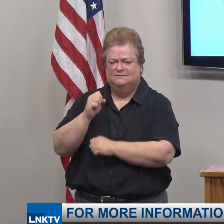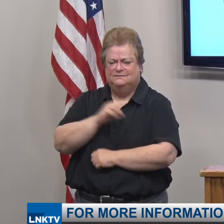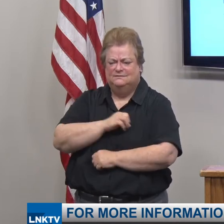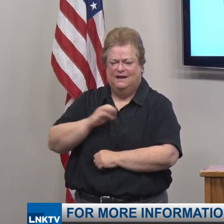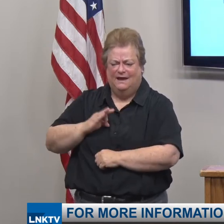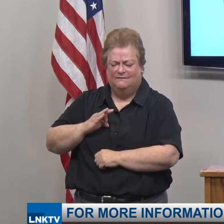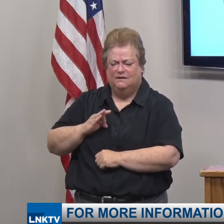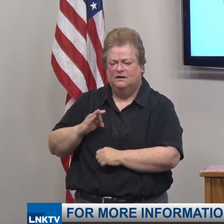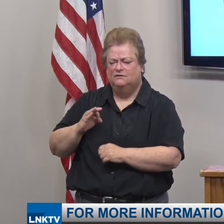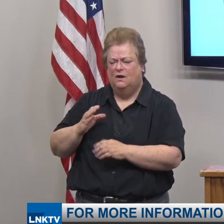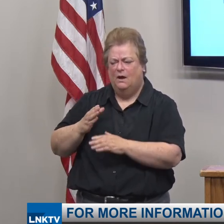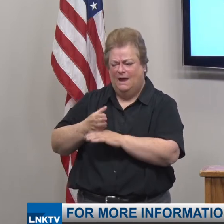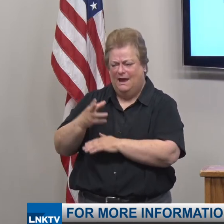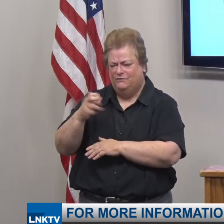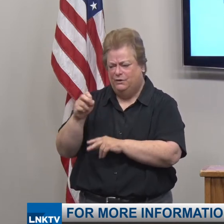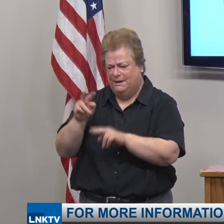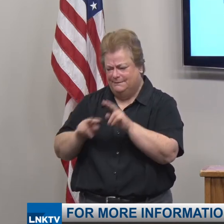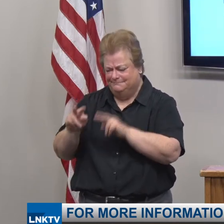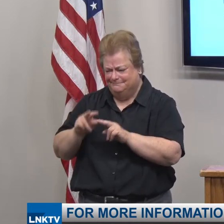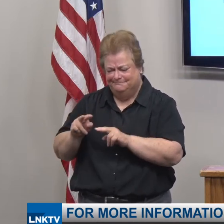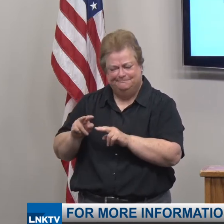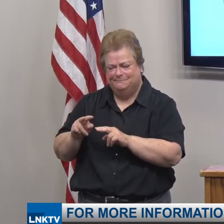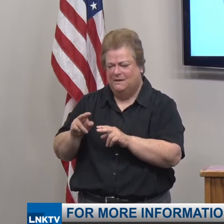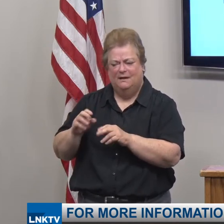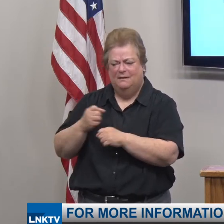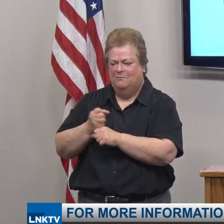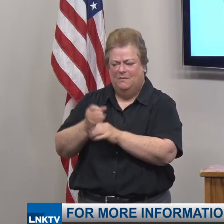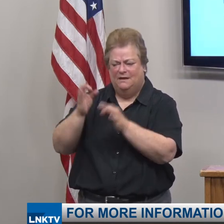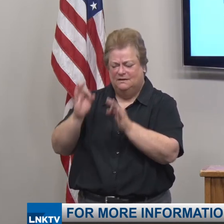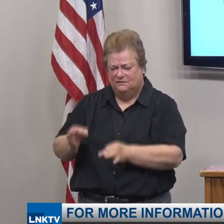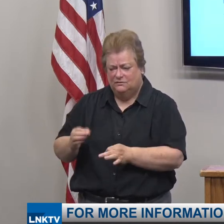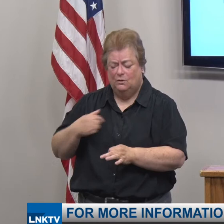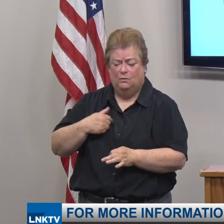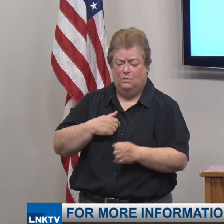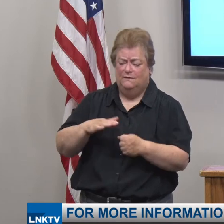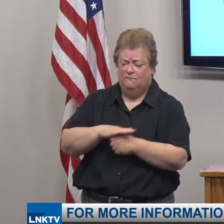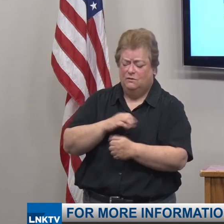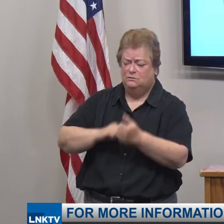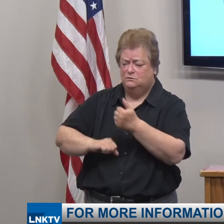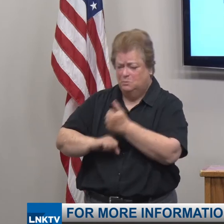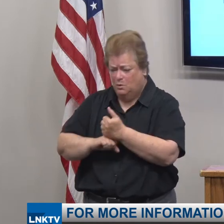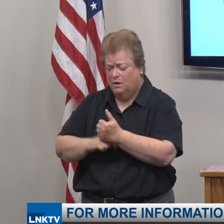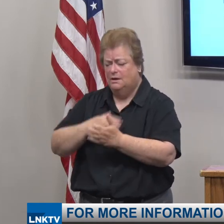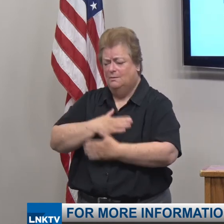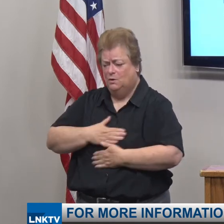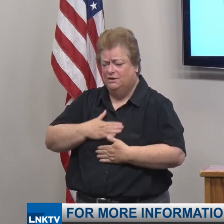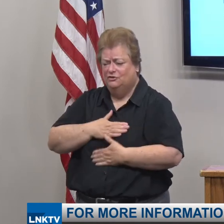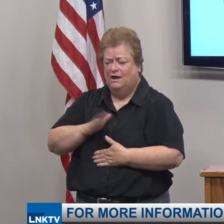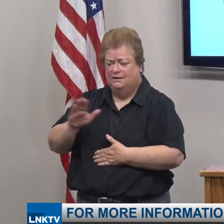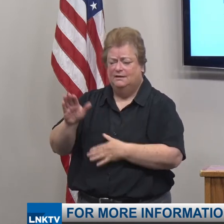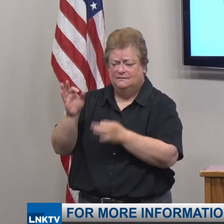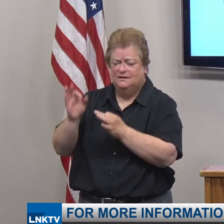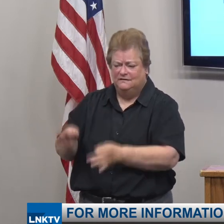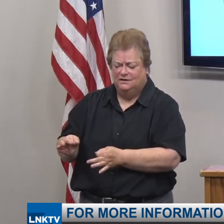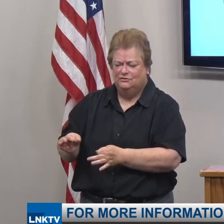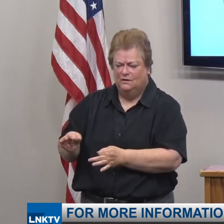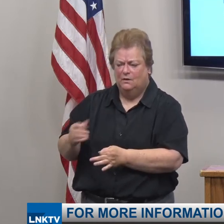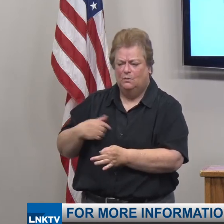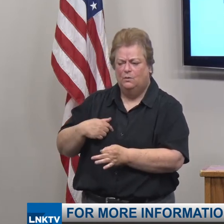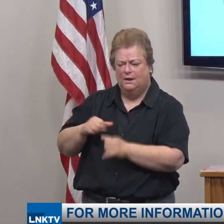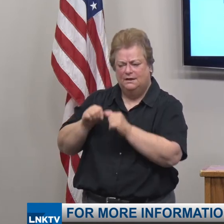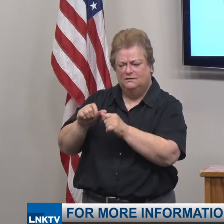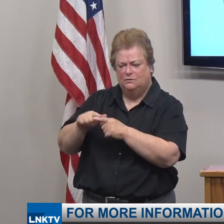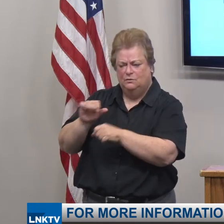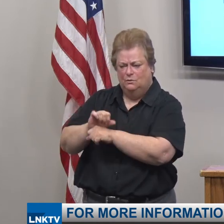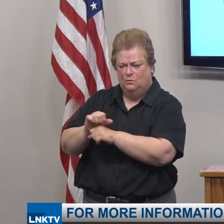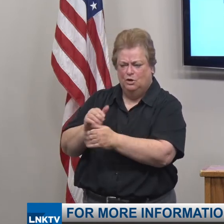further review, he made that decision, which we fully support and appreciate. And we continue to work very closely with